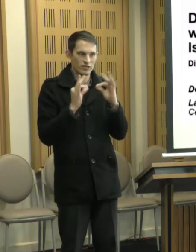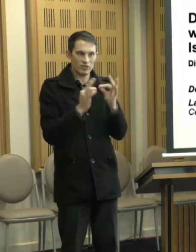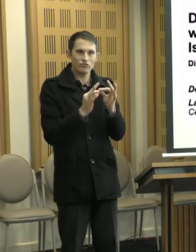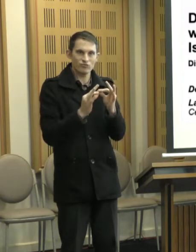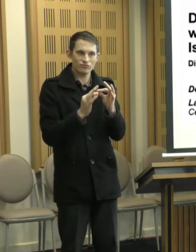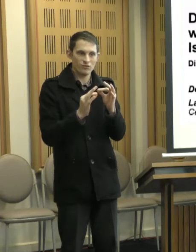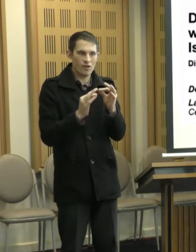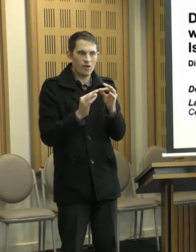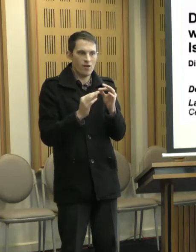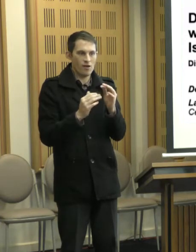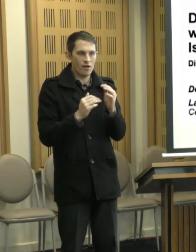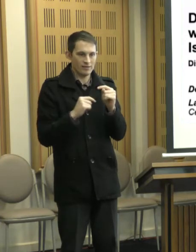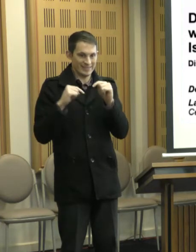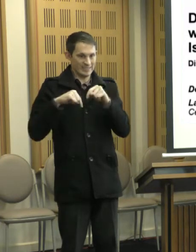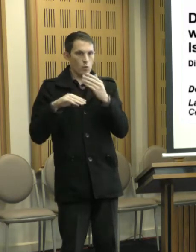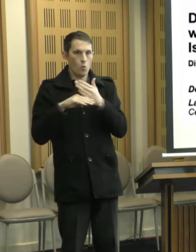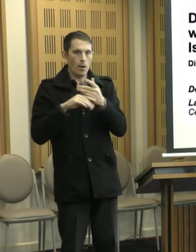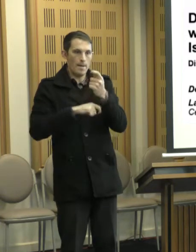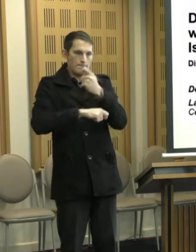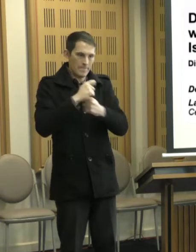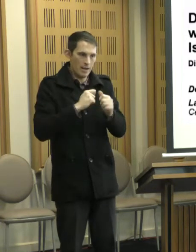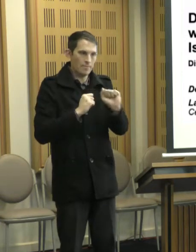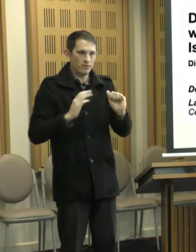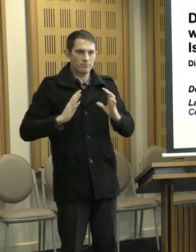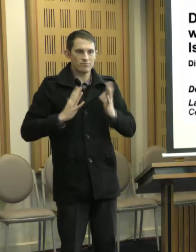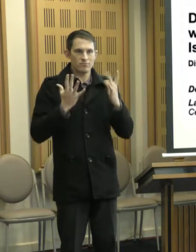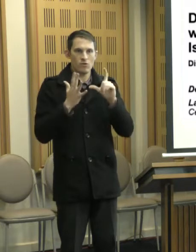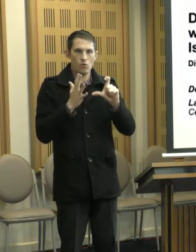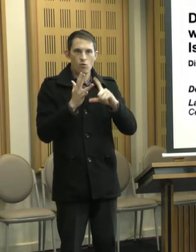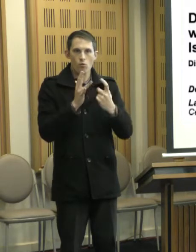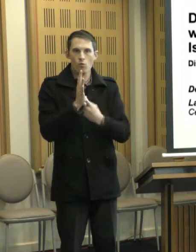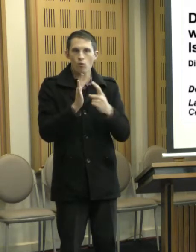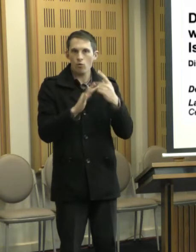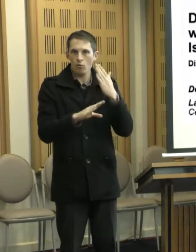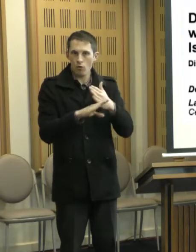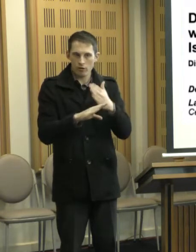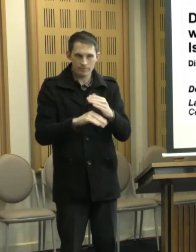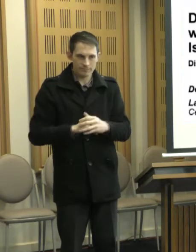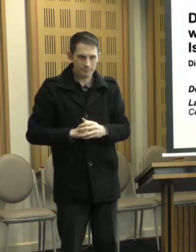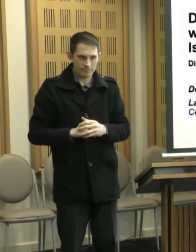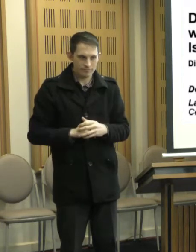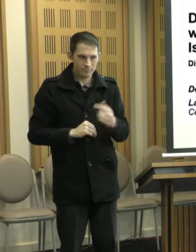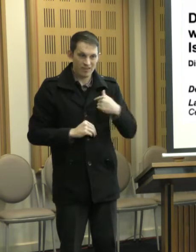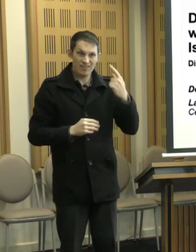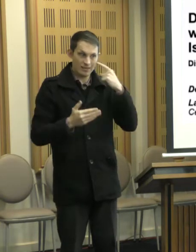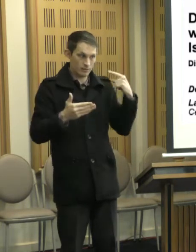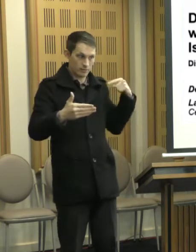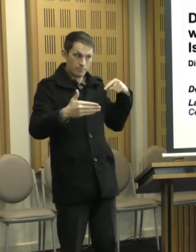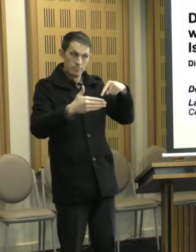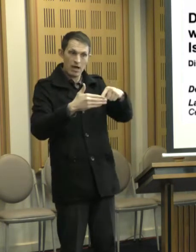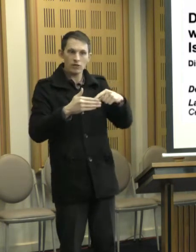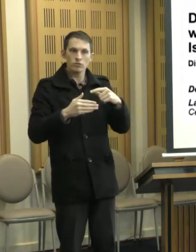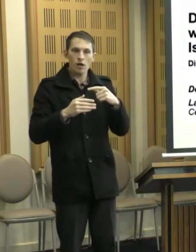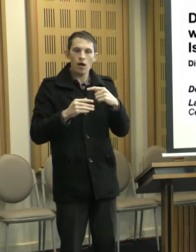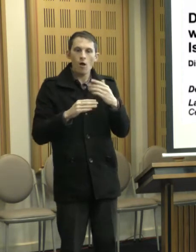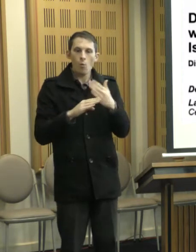core, our core work. I think in the past, I think it was a little bit left to specialist Indigenous advocates.